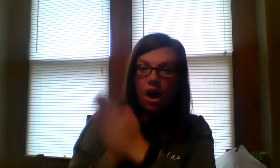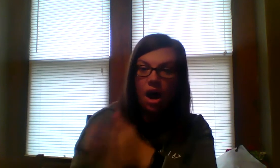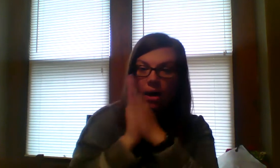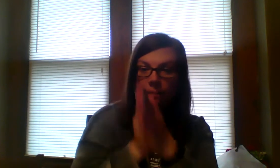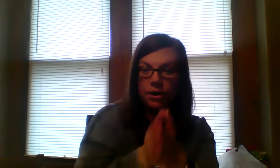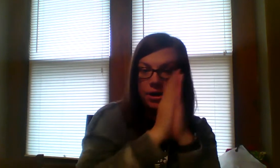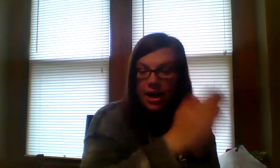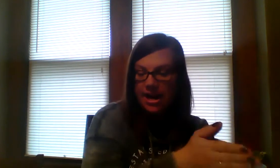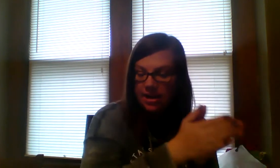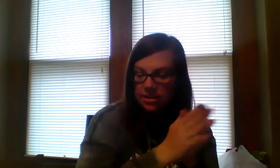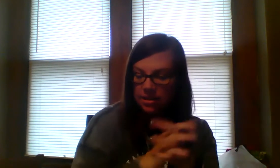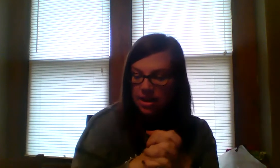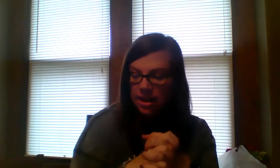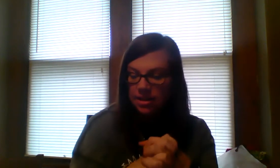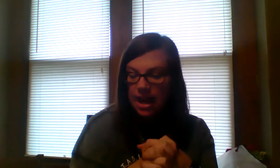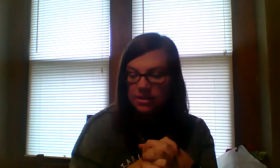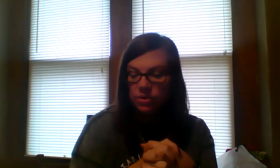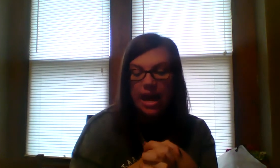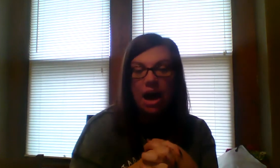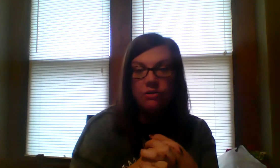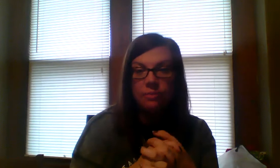The next Alph-per-ate. And the last one, alphabet.